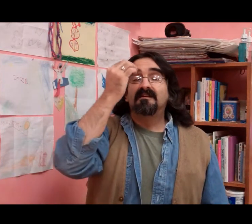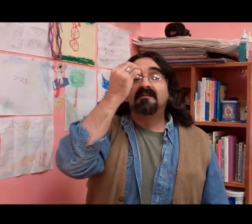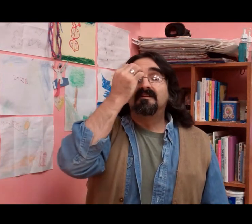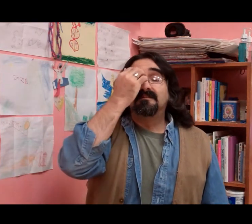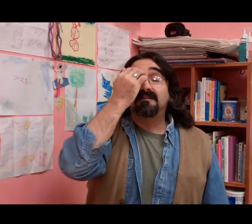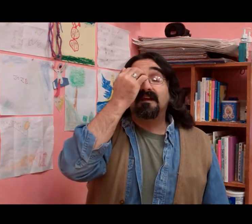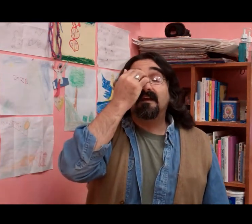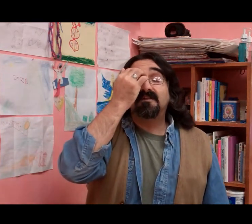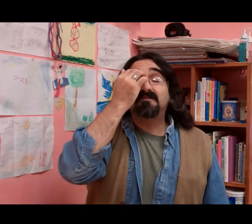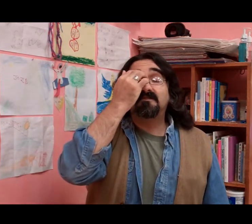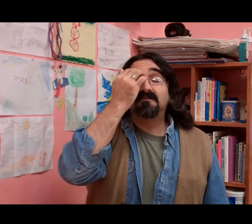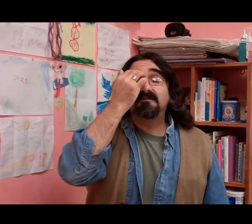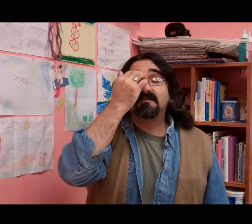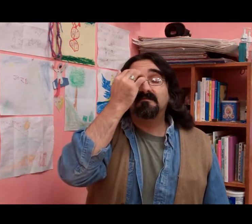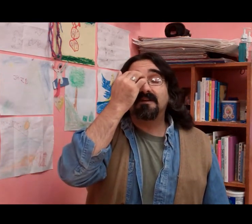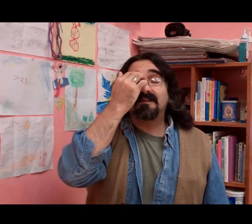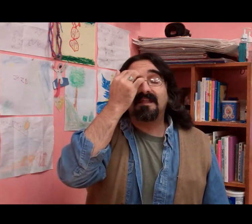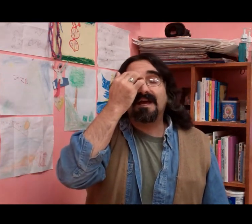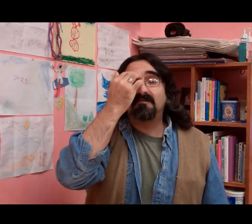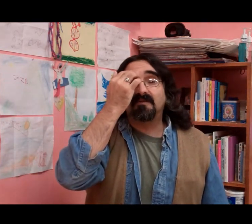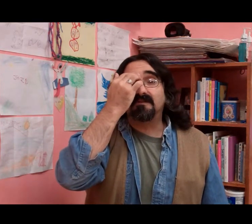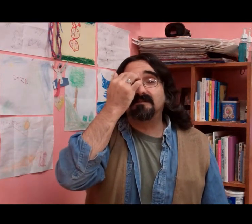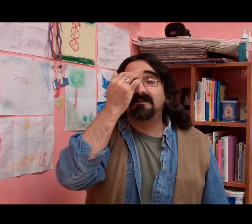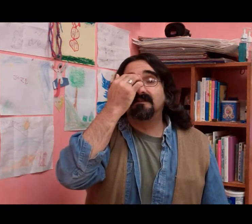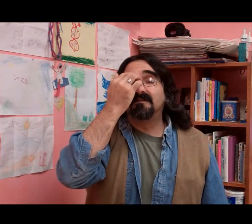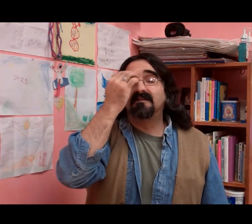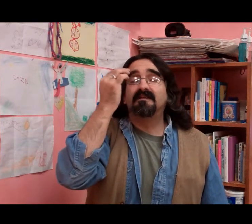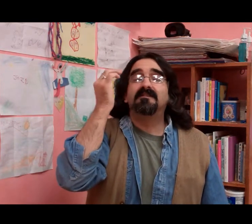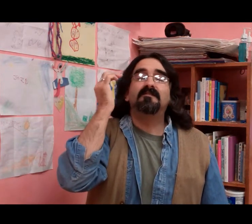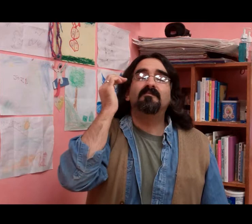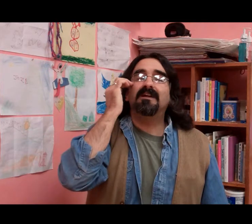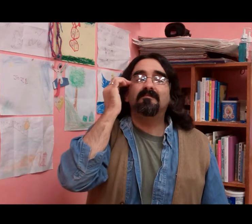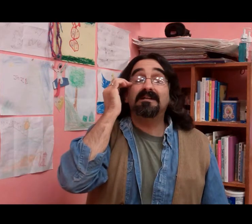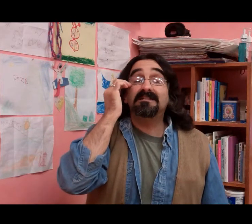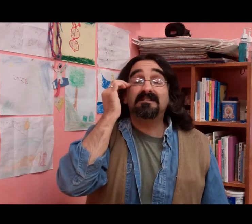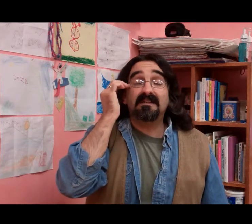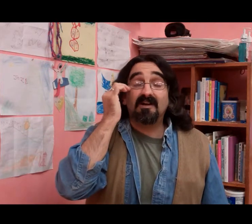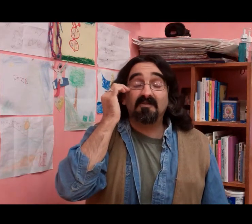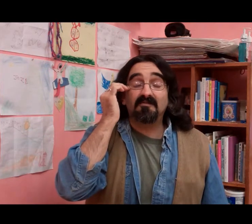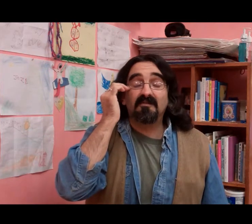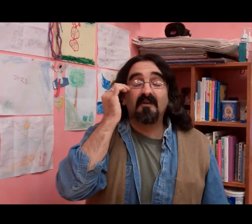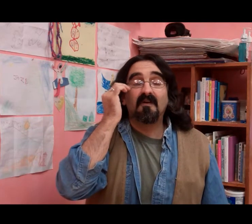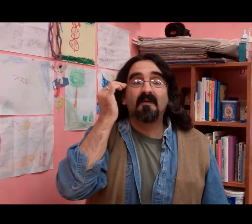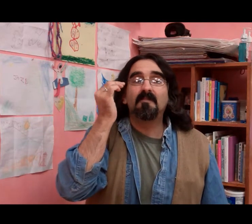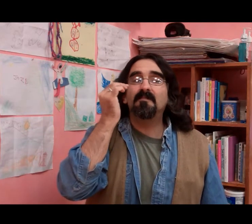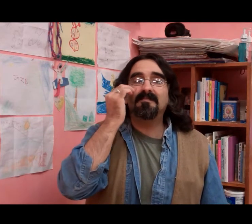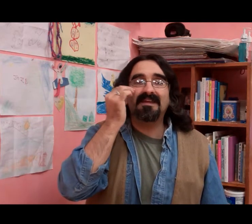Today I choose to make that person, to make myself, me,